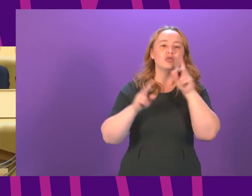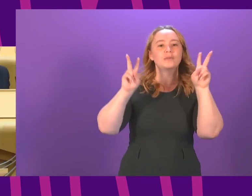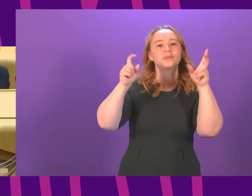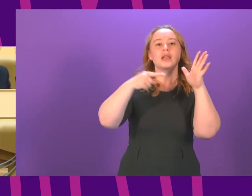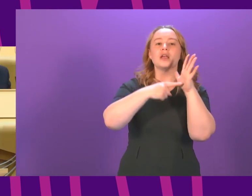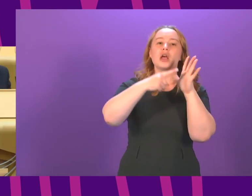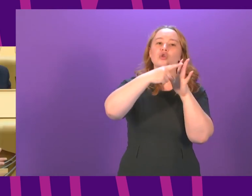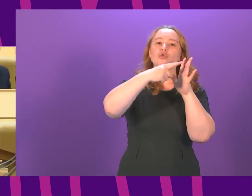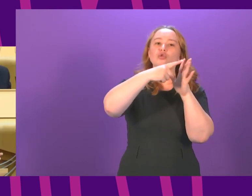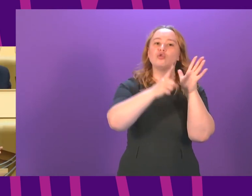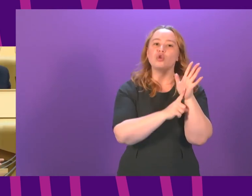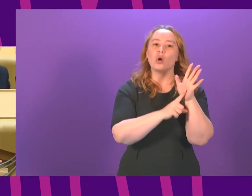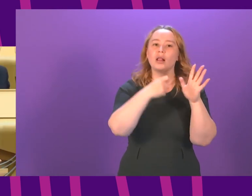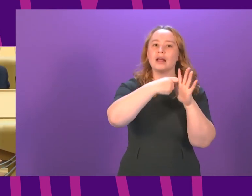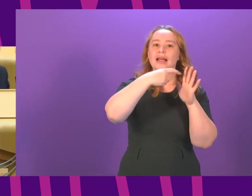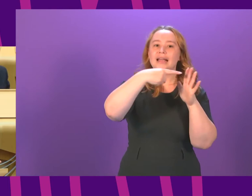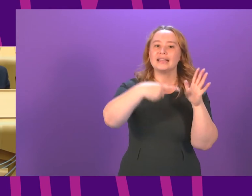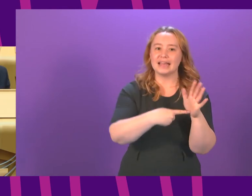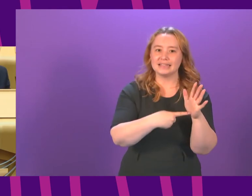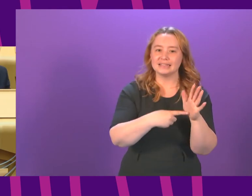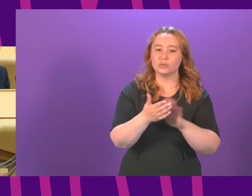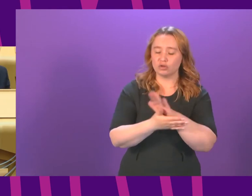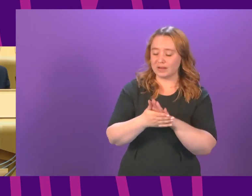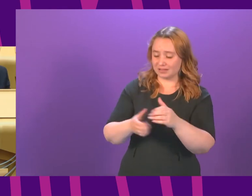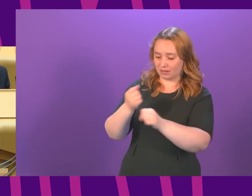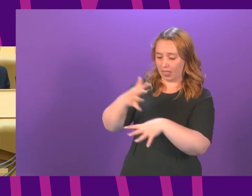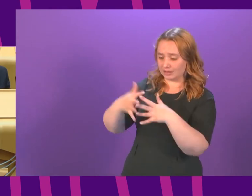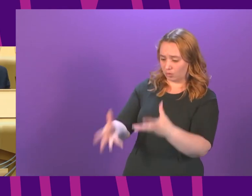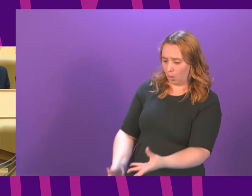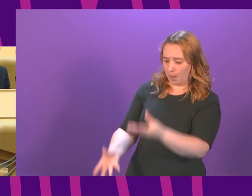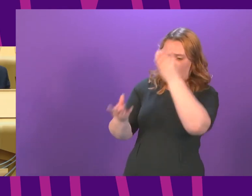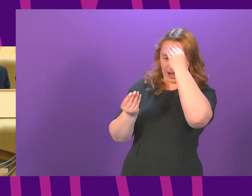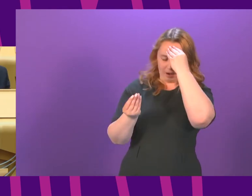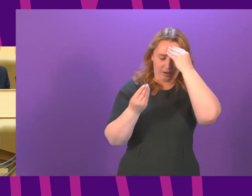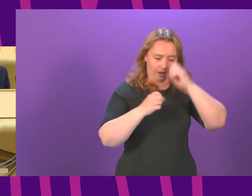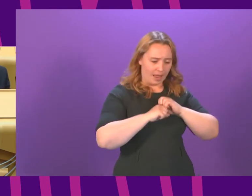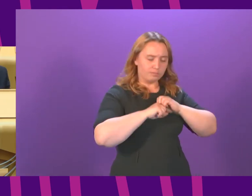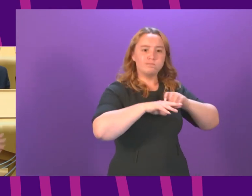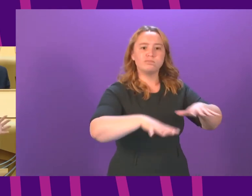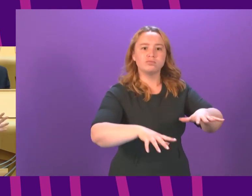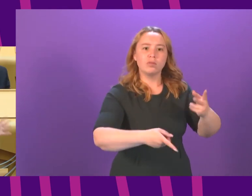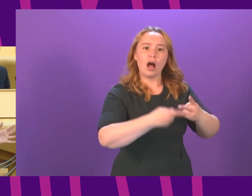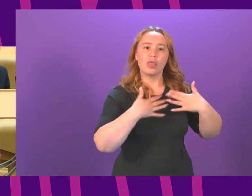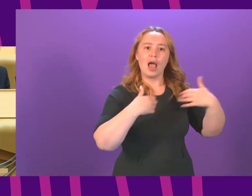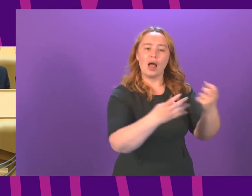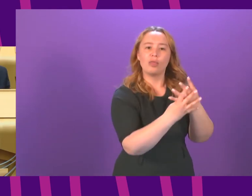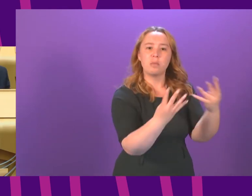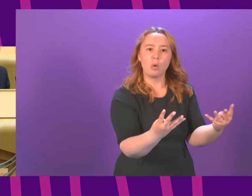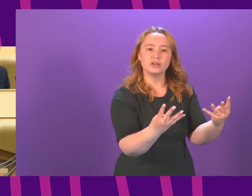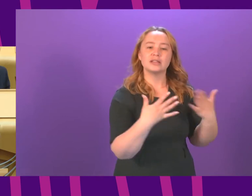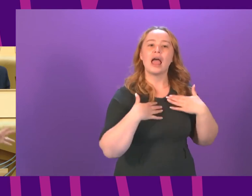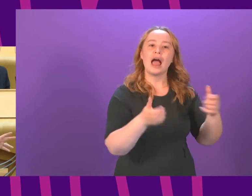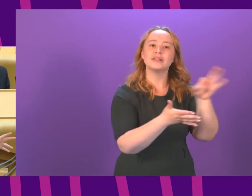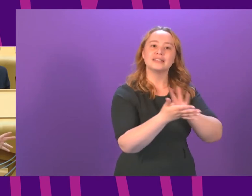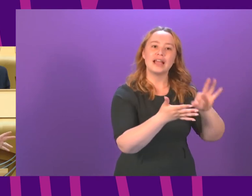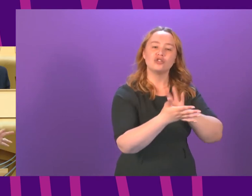prepared that is taking the lessons and the learning from Glasgow and making that available to all other health boards the health secretary is meeting